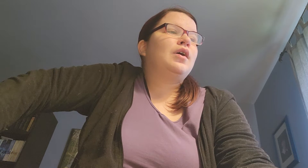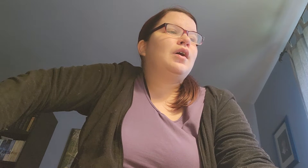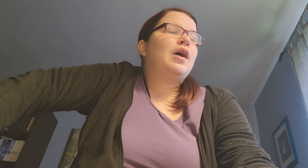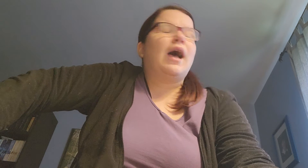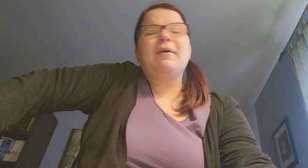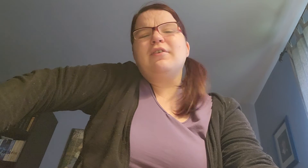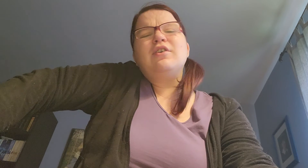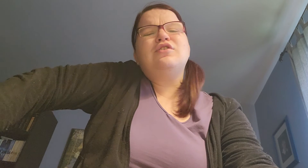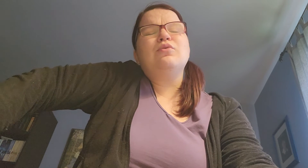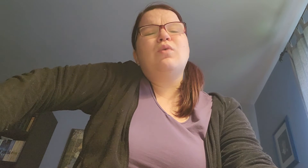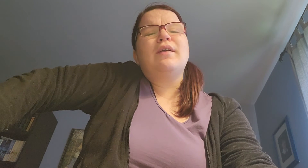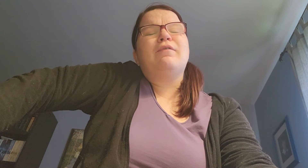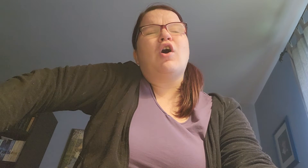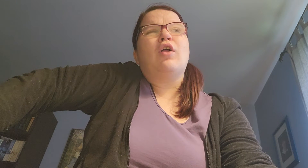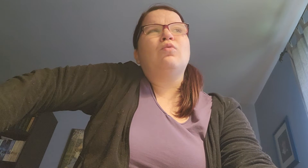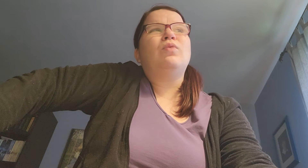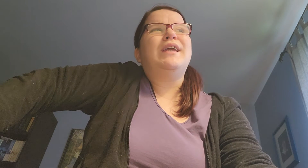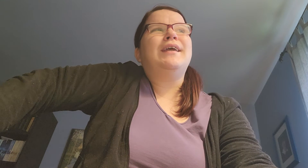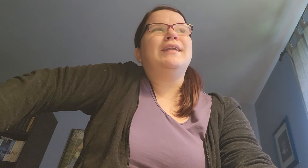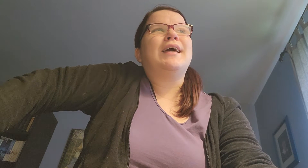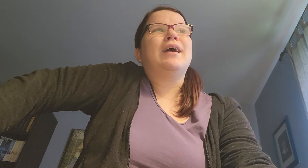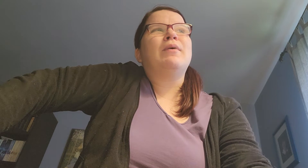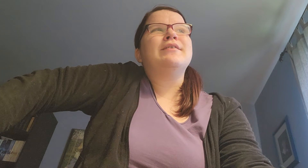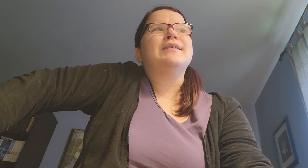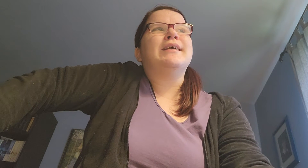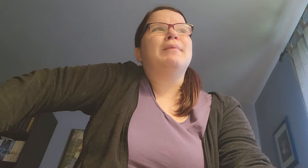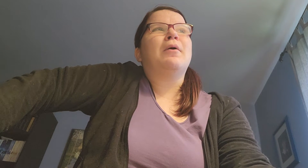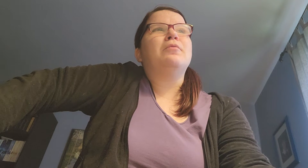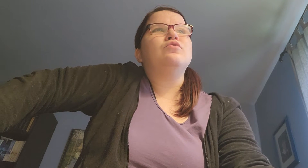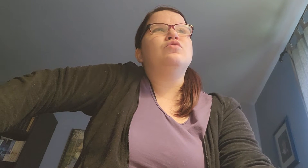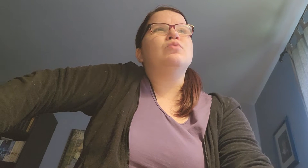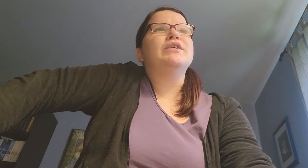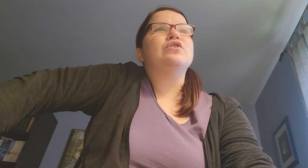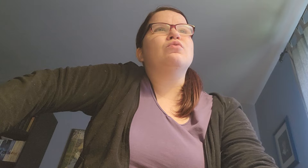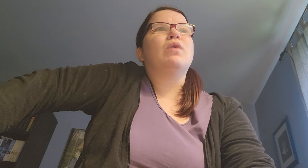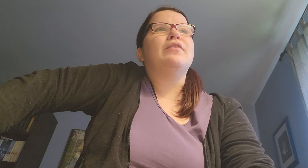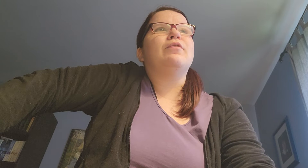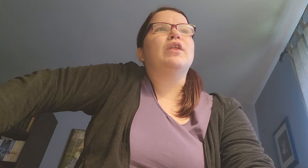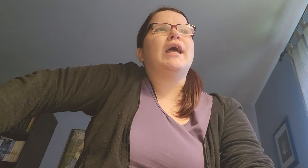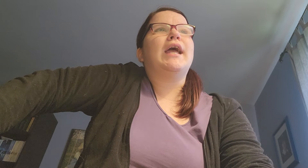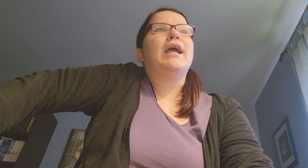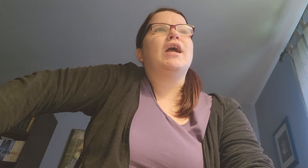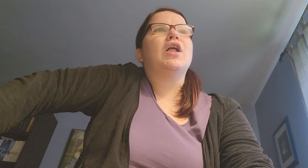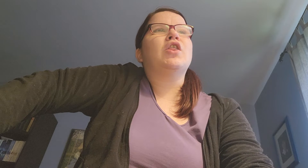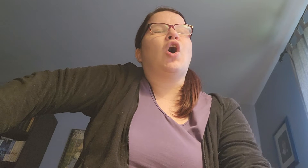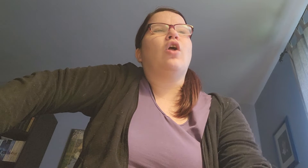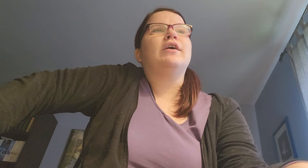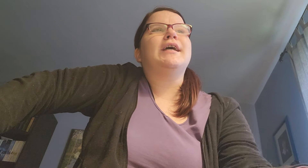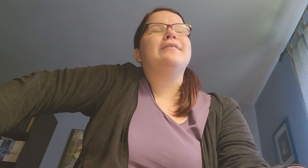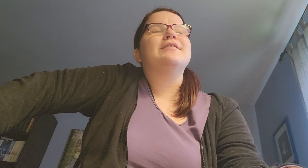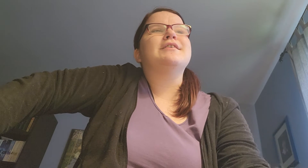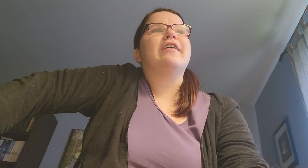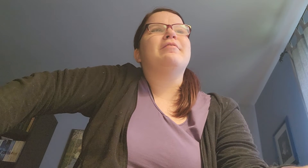I was gonna do one for Halloween. Like I was thinking about... Doing certain ones for like... The holidays and stuff.